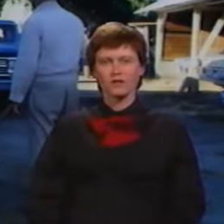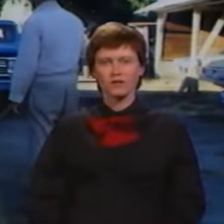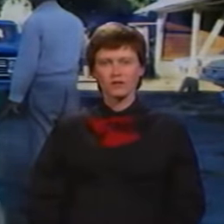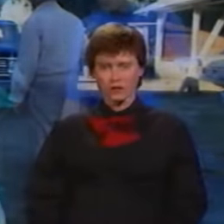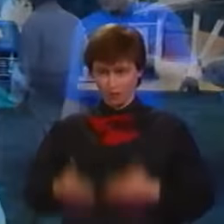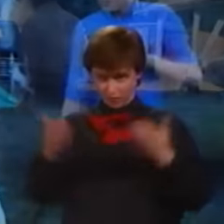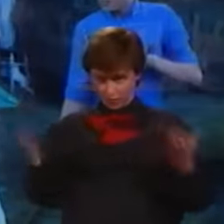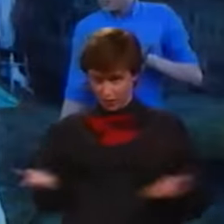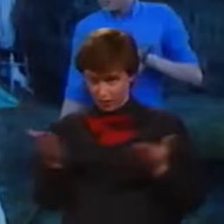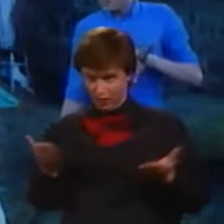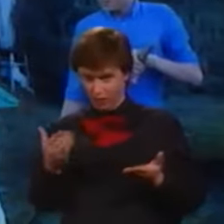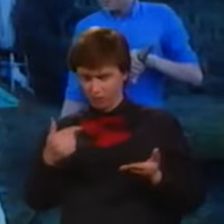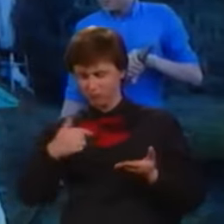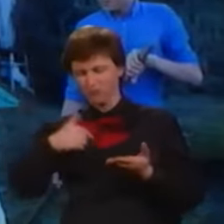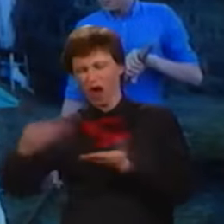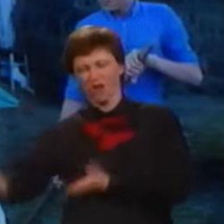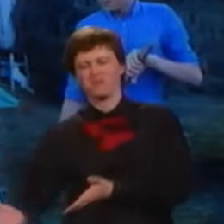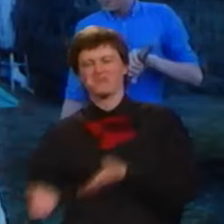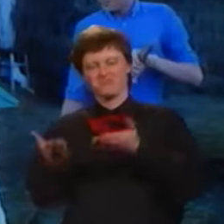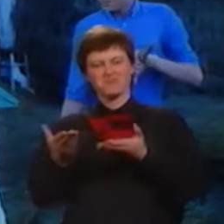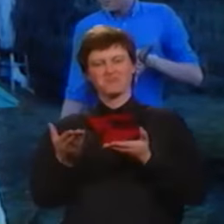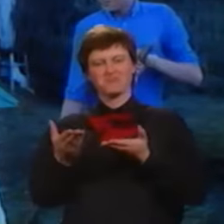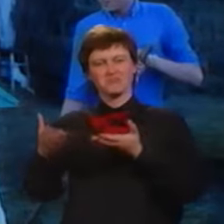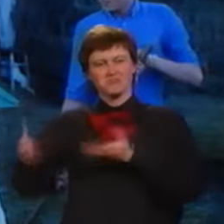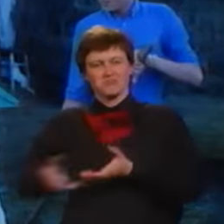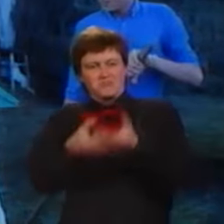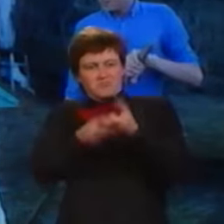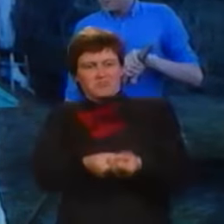Here, let me take that. I'm an expert with a pitchfork.